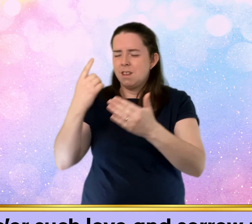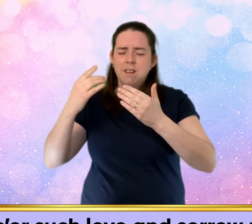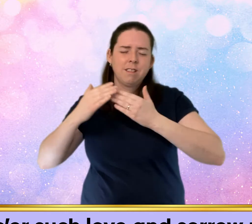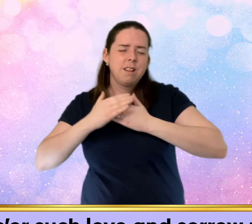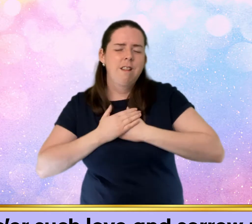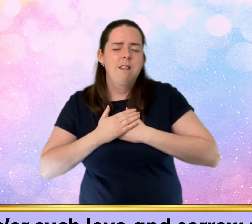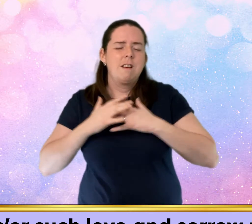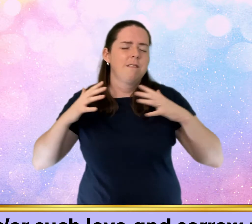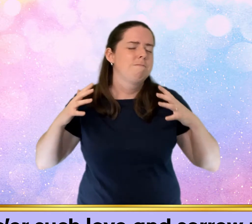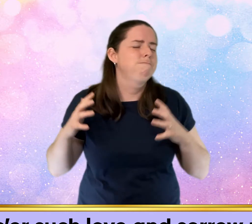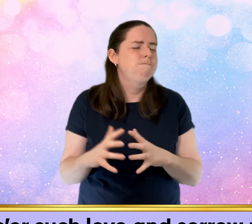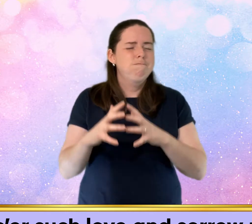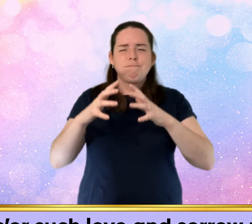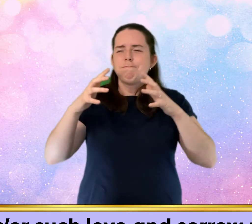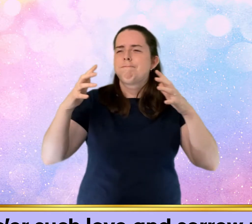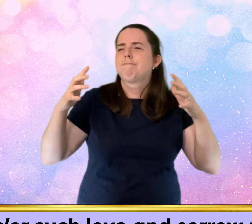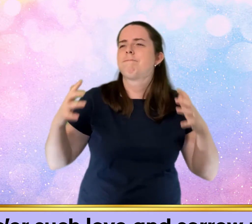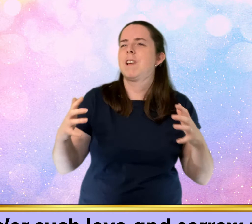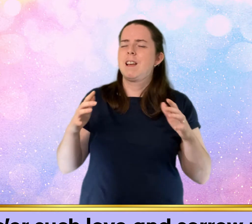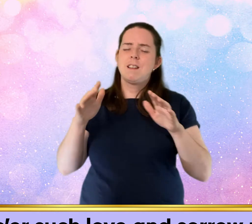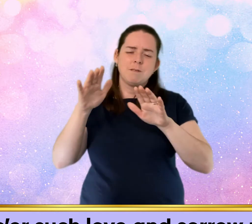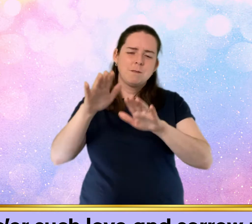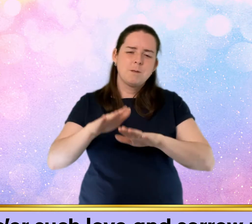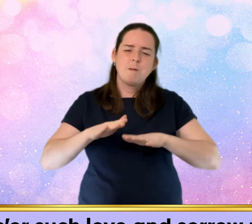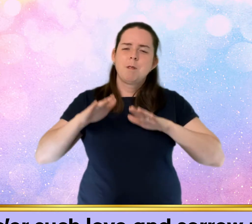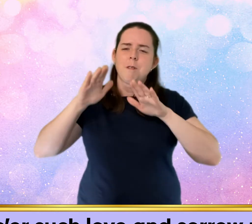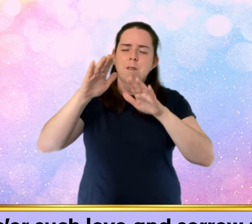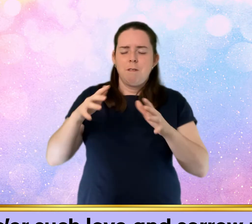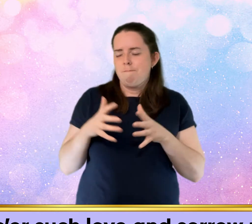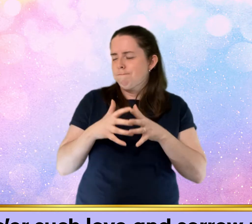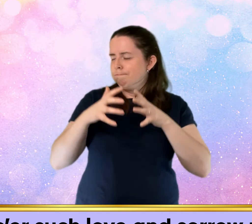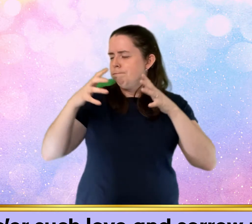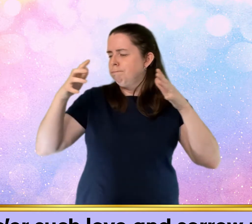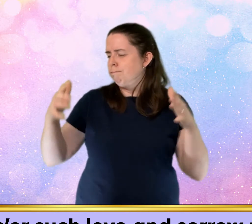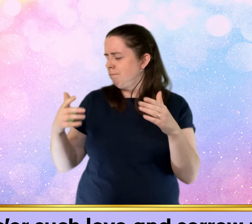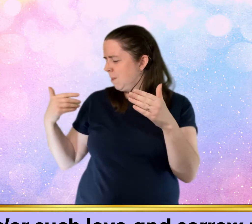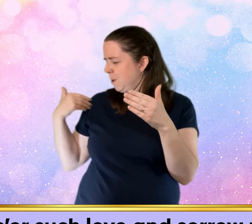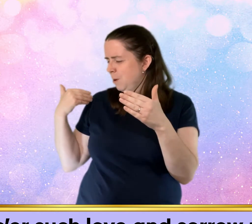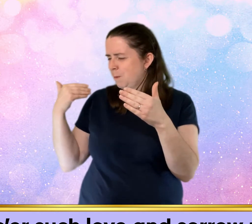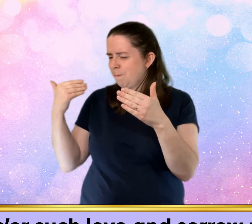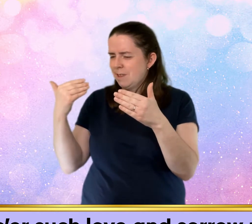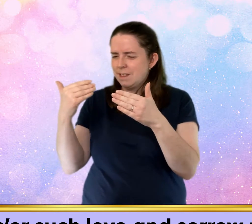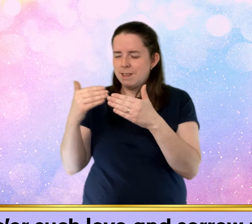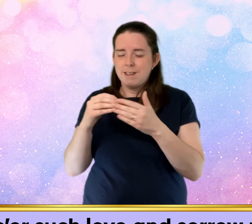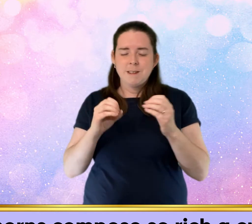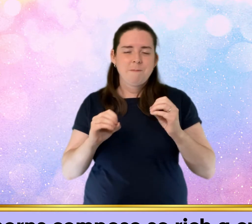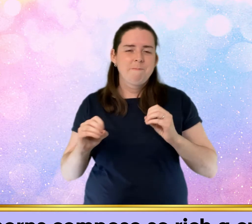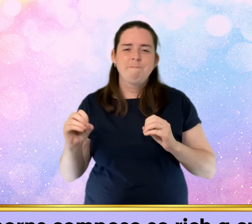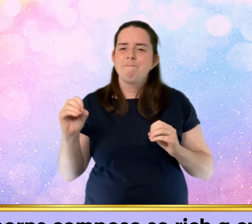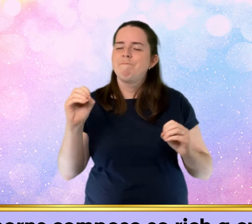love and sorrow meet Or